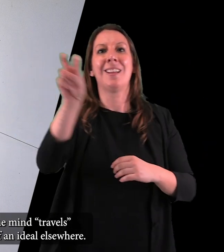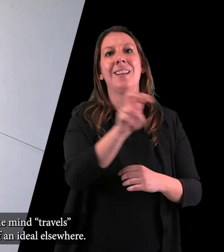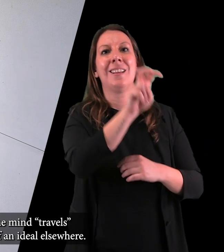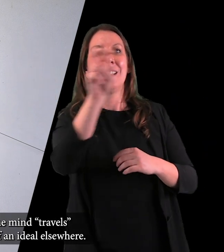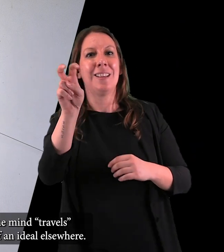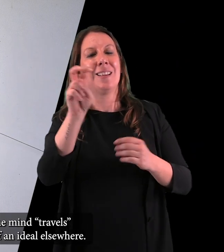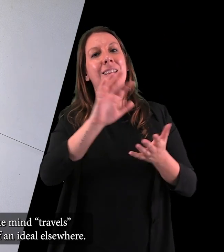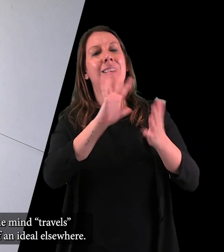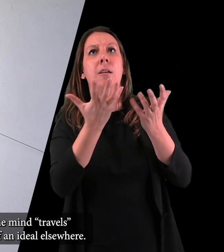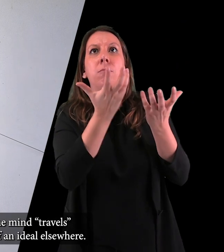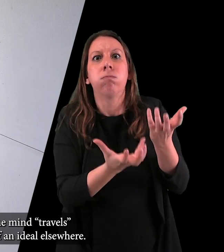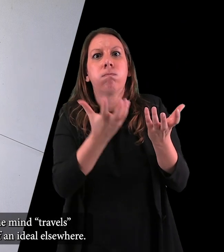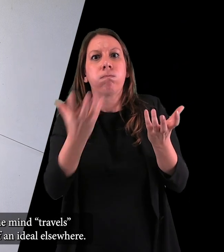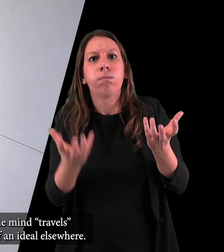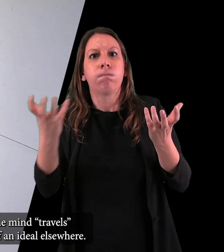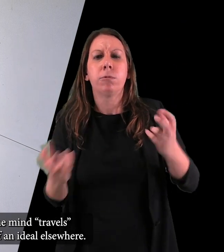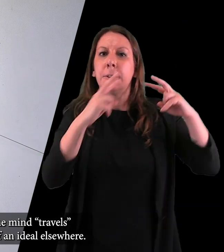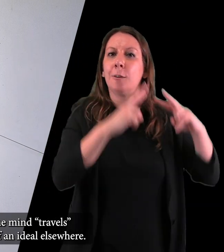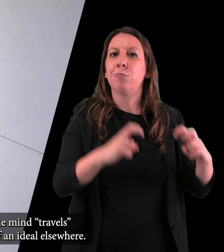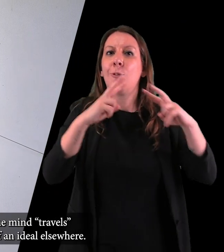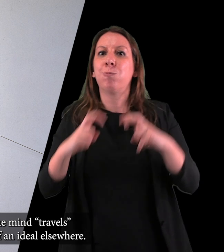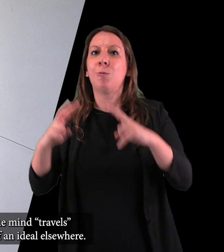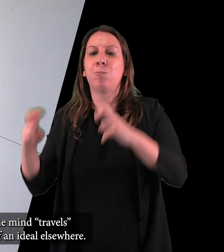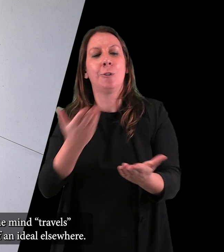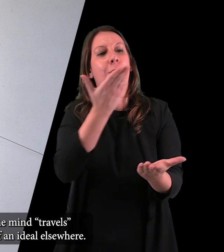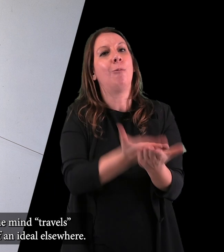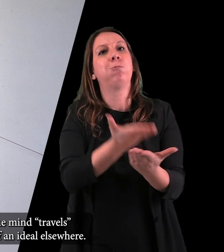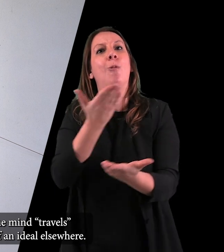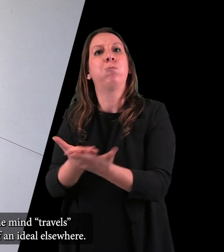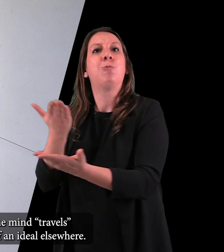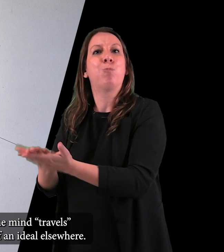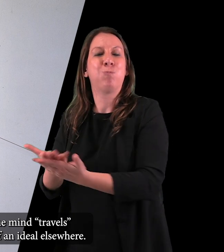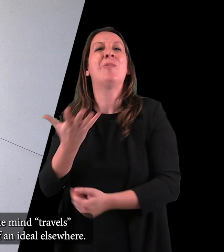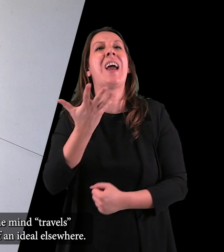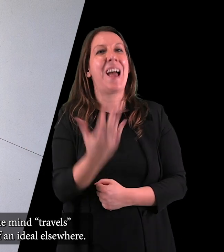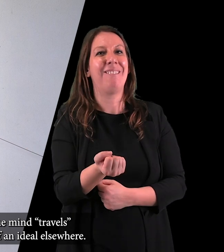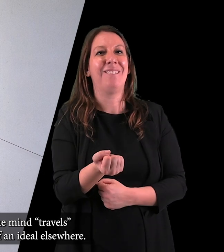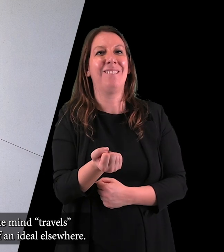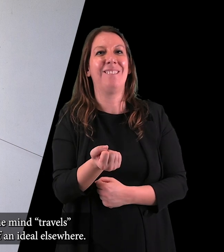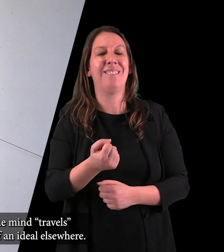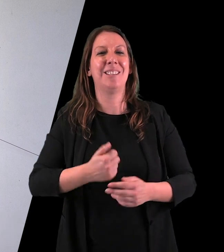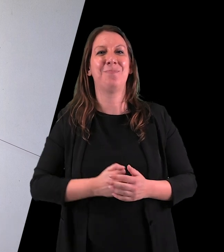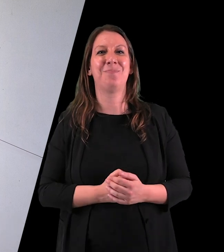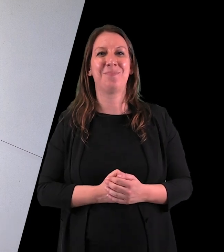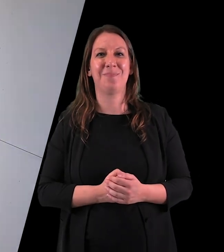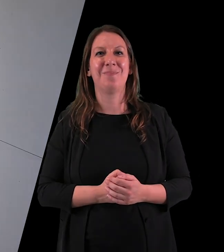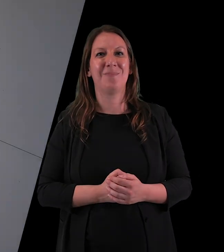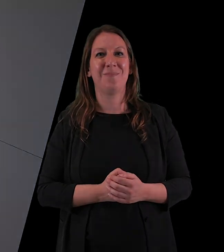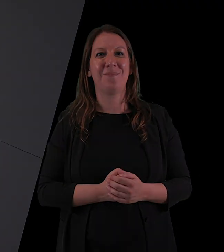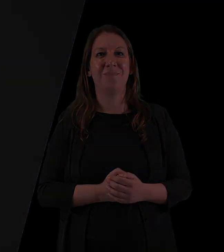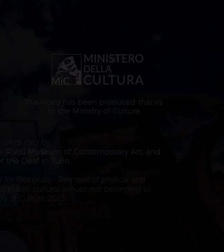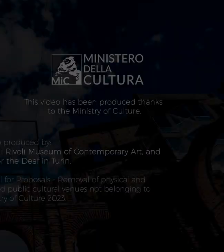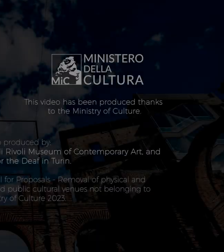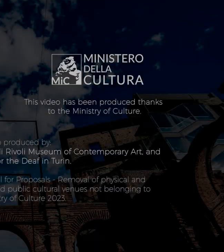indicates a constant longing where the mind travels in search of an ideal elsewhere